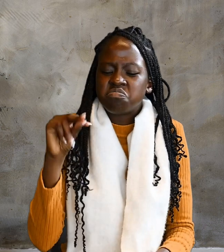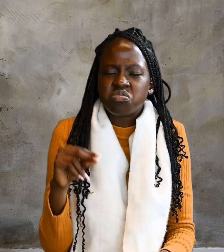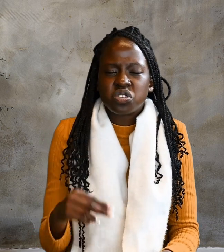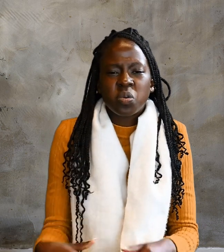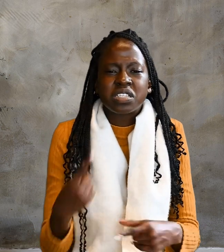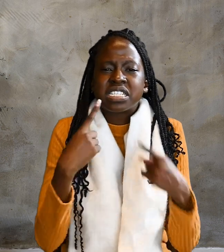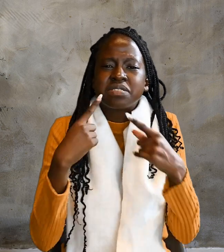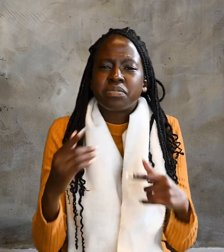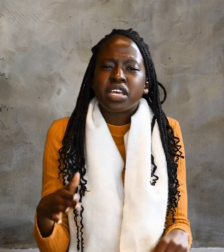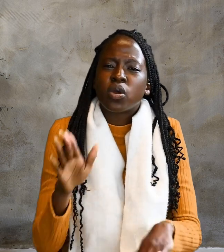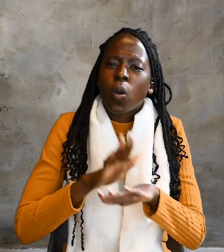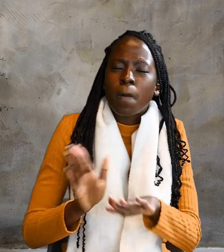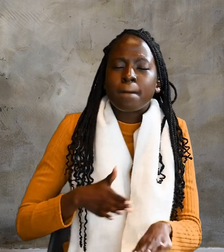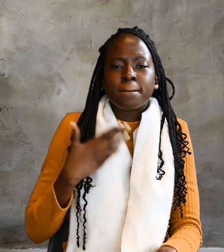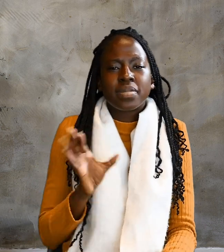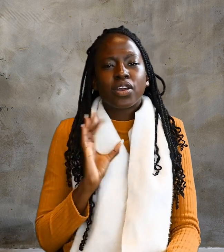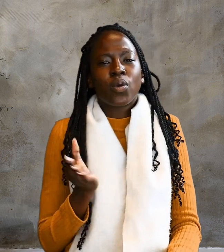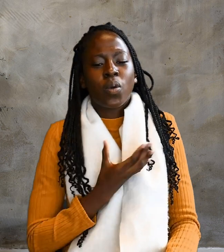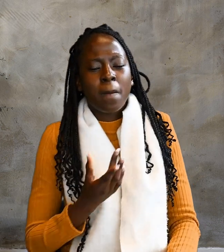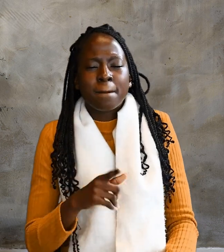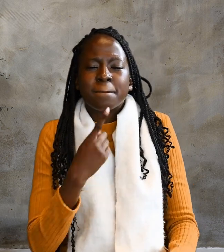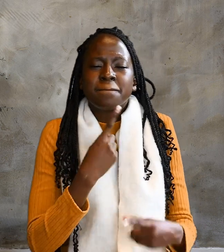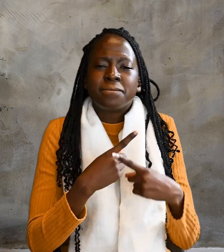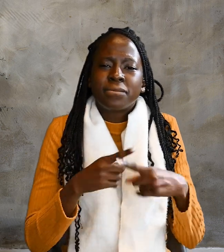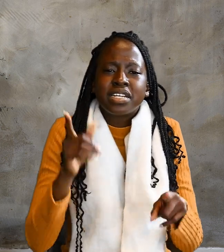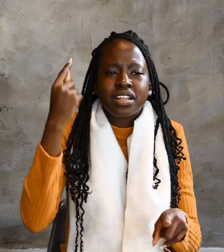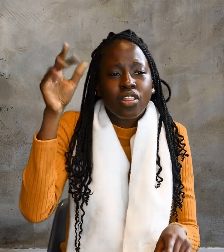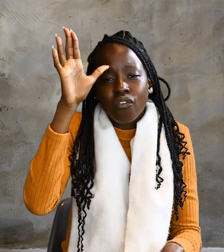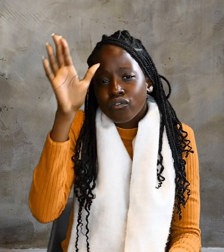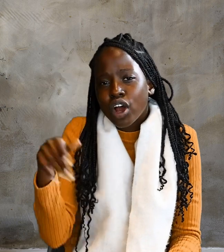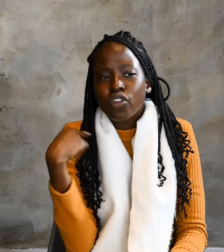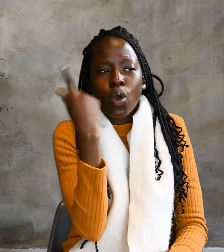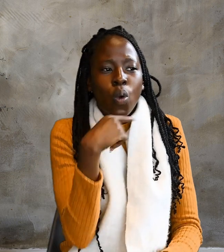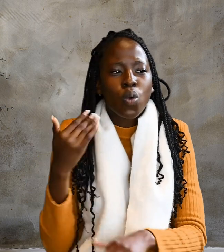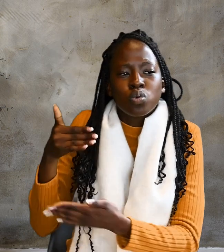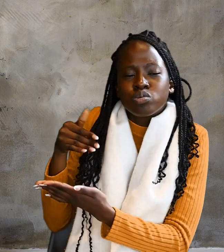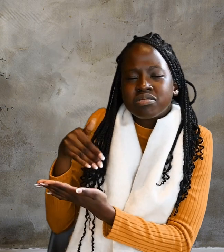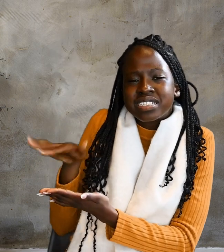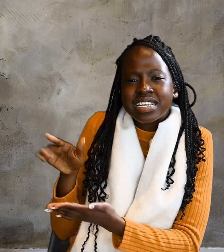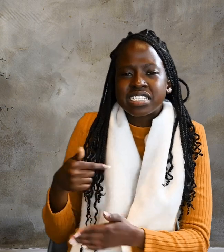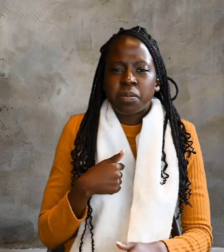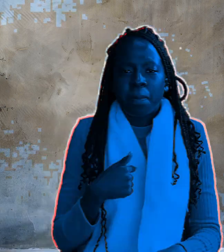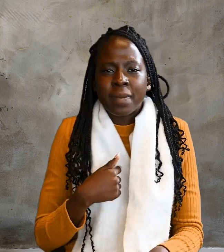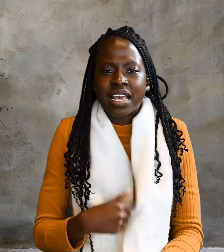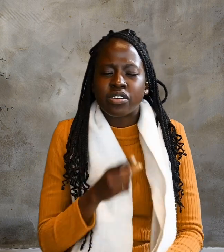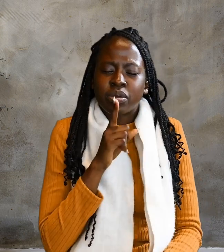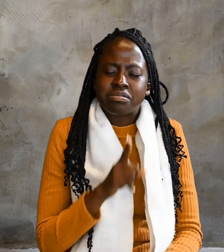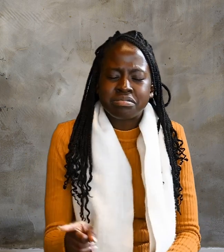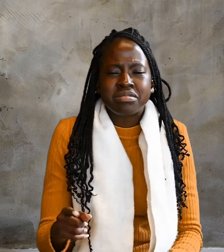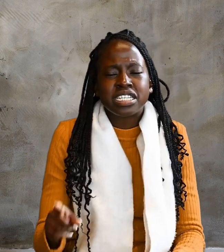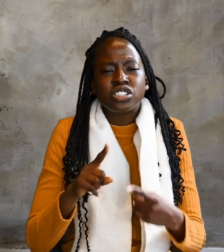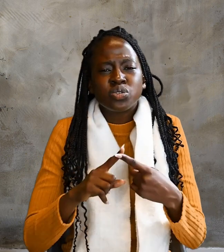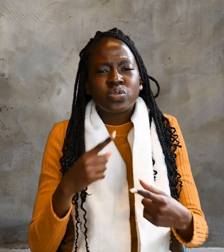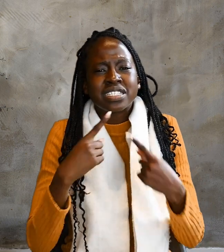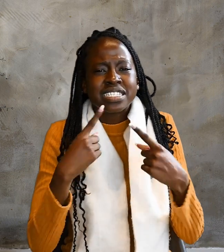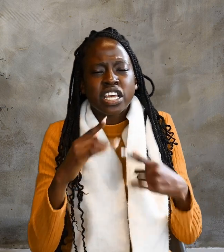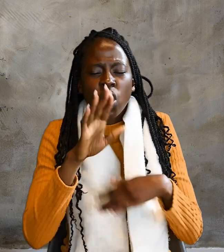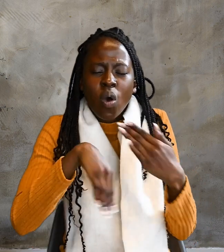my own, but the Father who sent me commanded me to say all that I have spoken. I